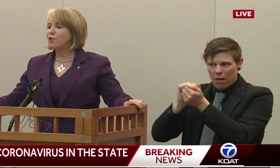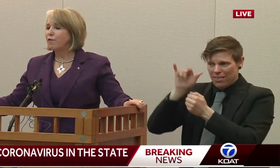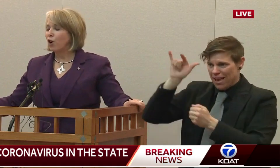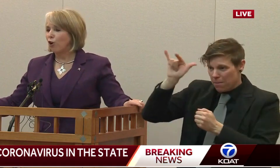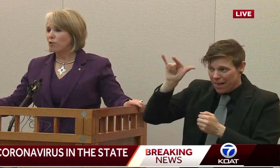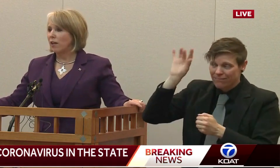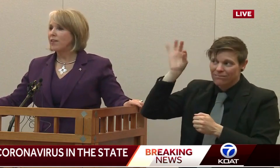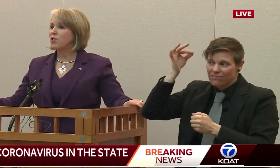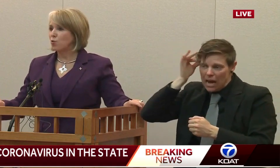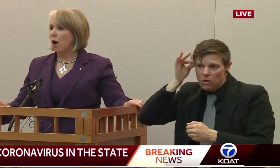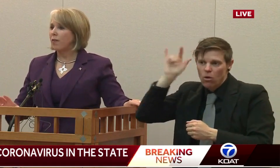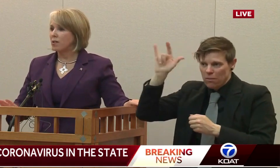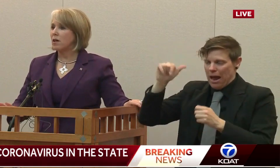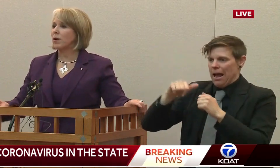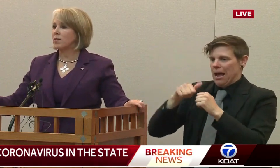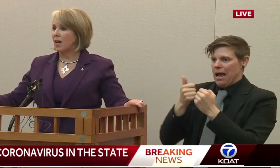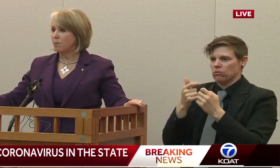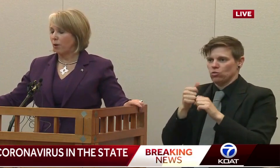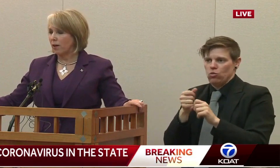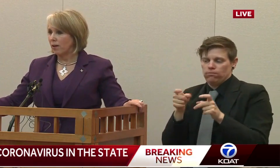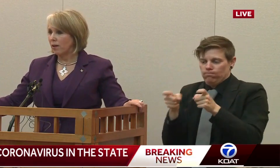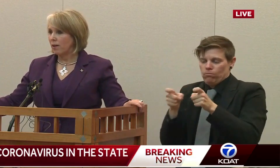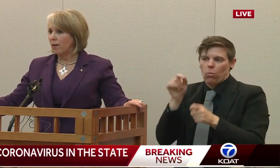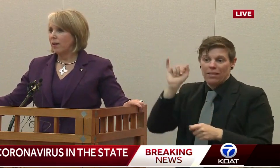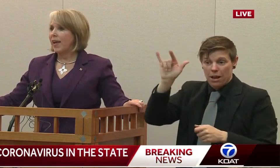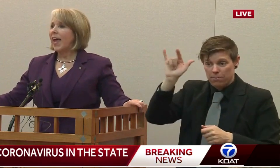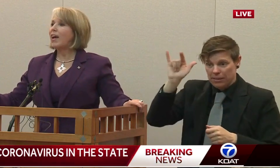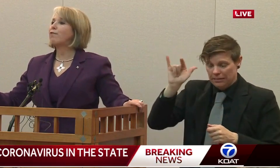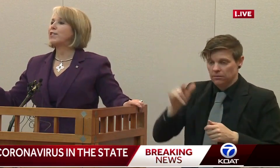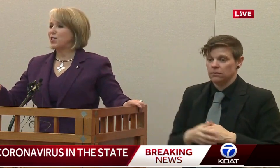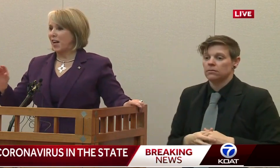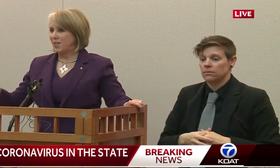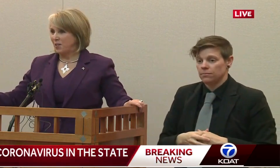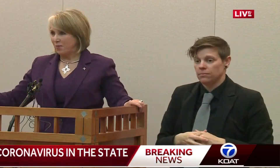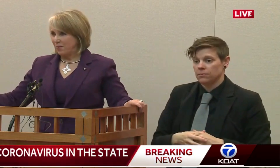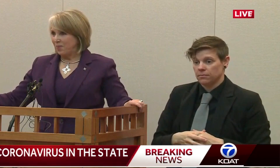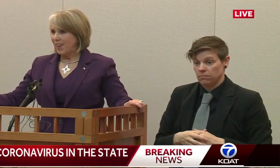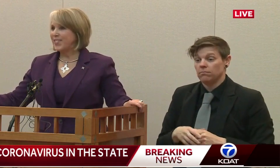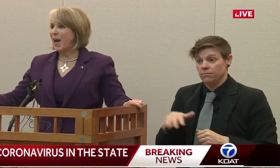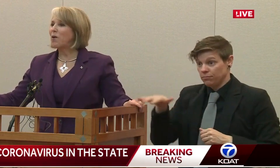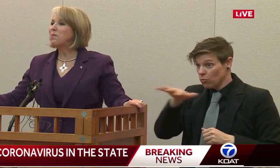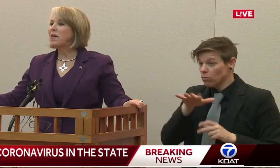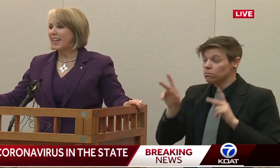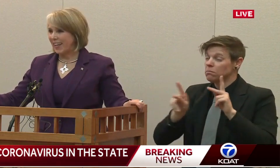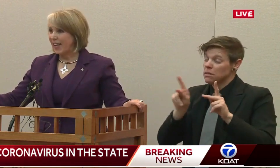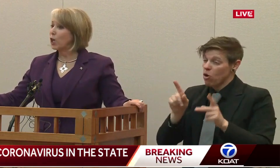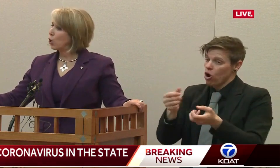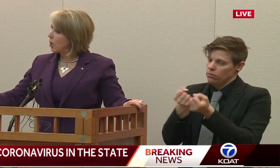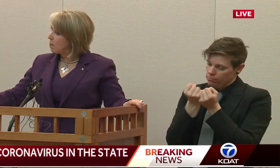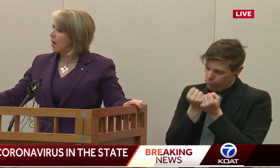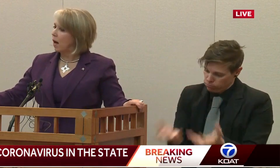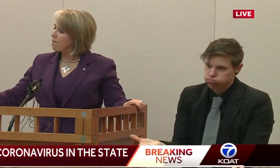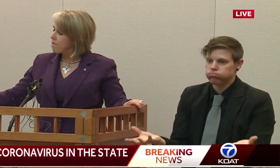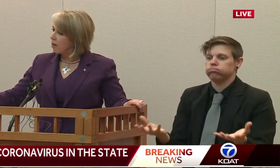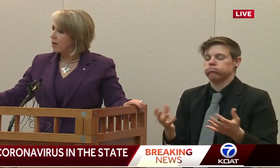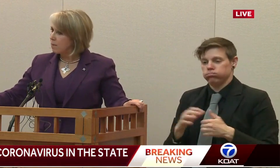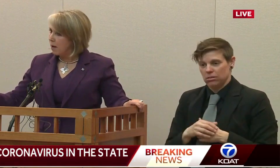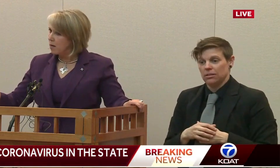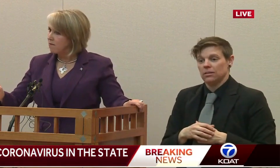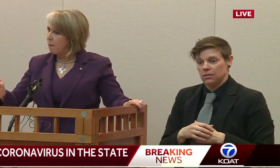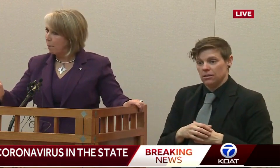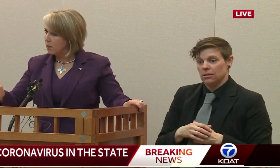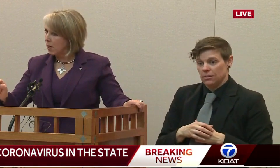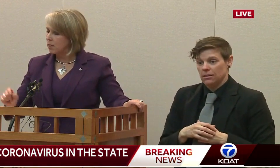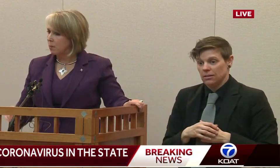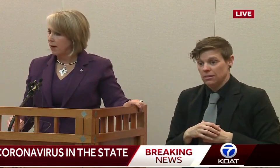It is difficult, and this is why they are so exasperated. Every state is now competing, including me, and I am very